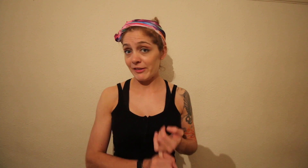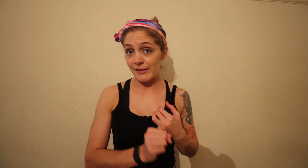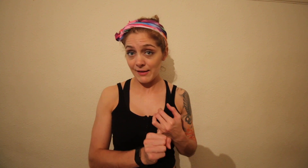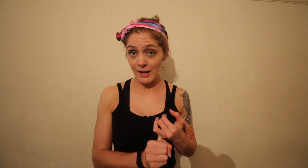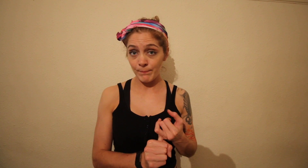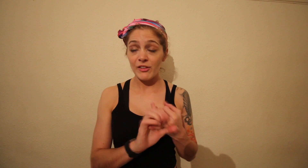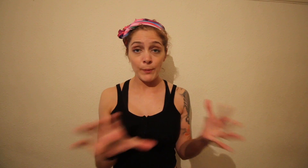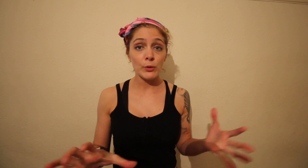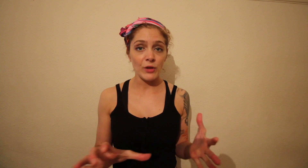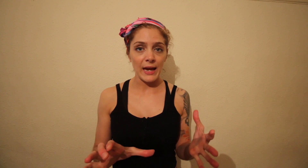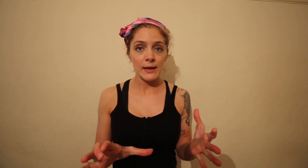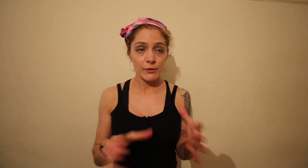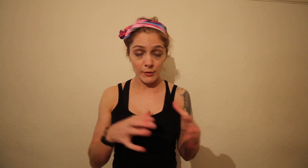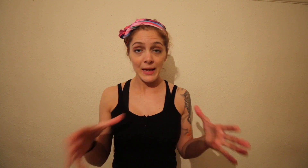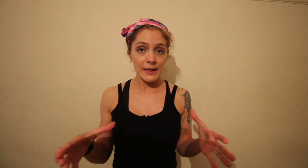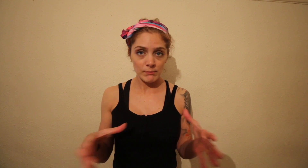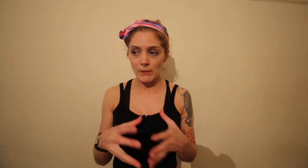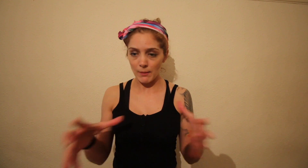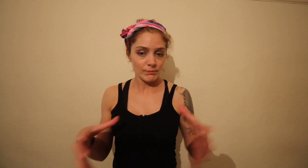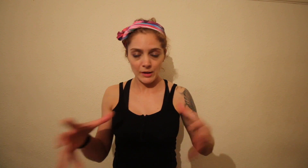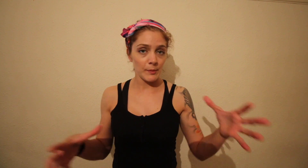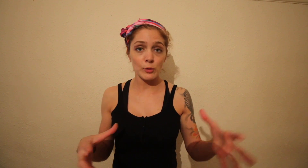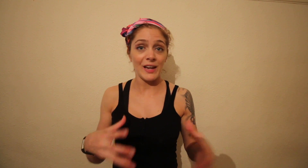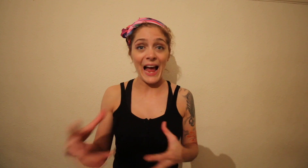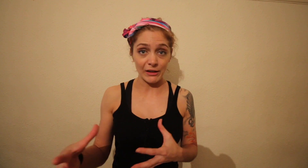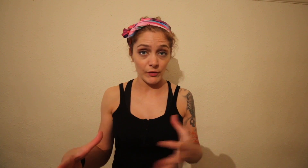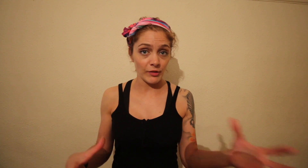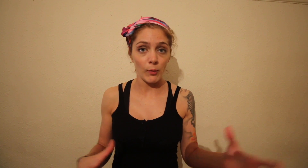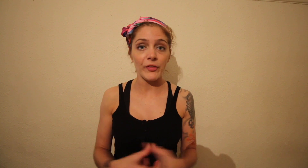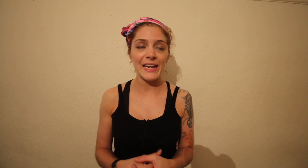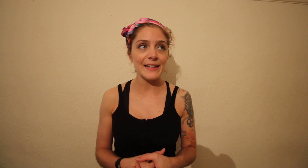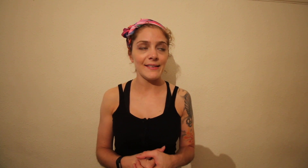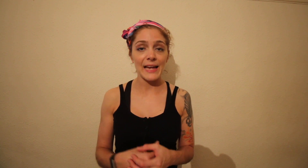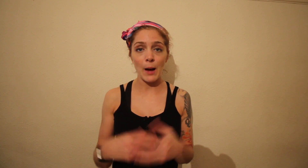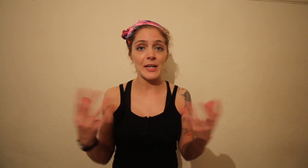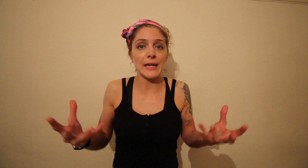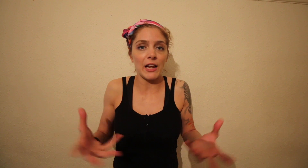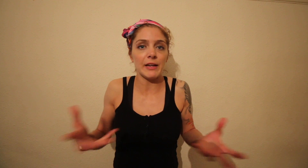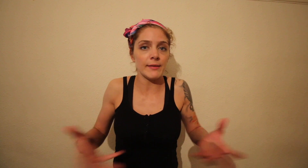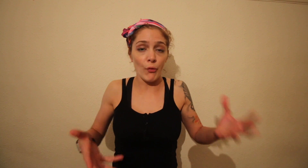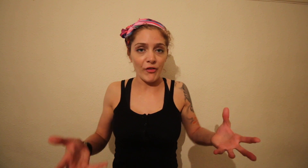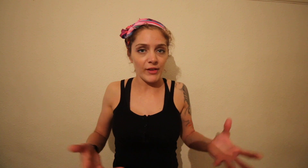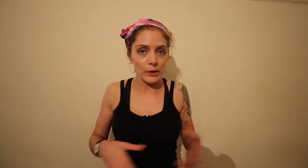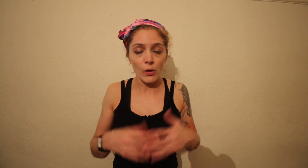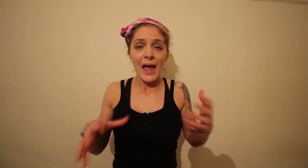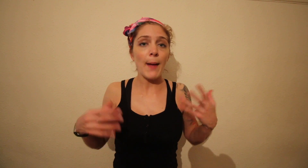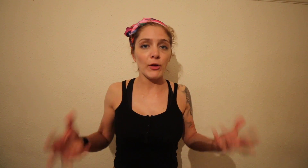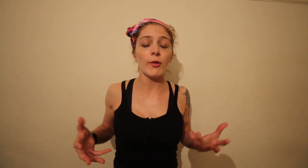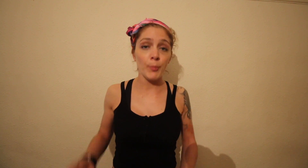me to send him a typical day for me, a typical day active and so on, so he could see how many calories roughly or how much I was